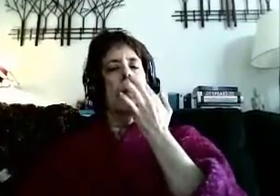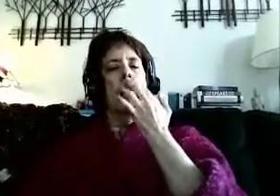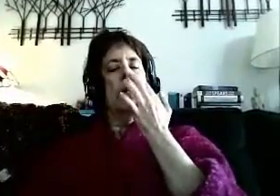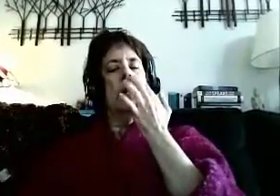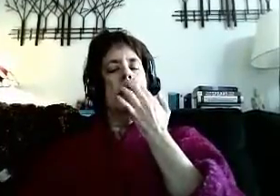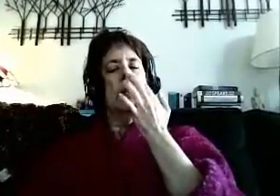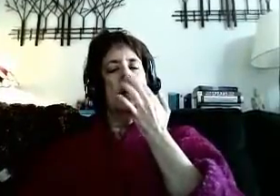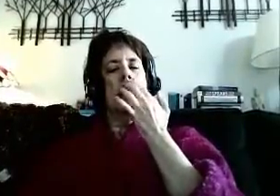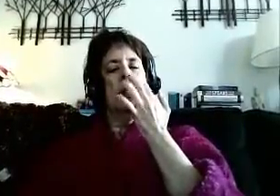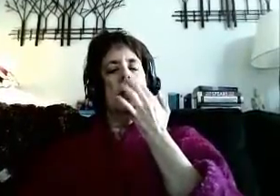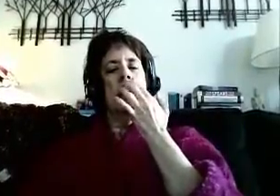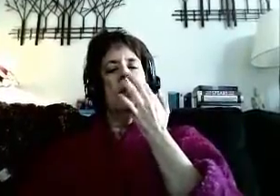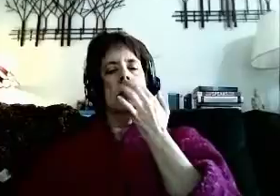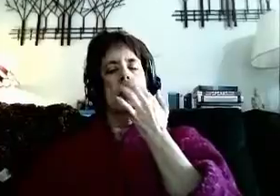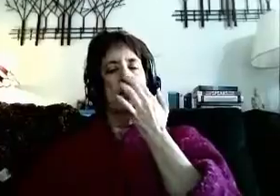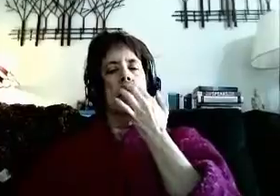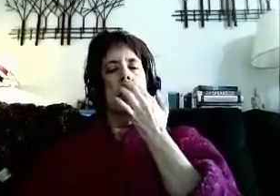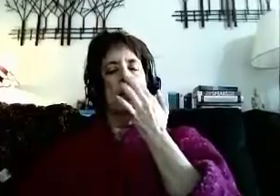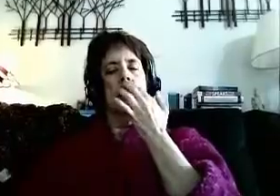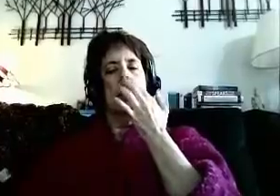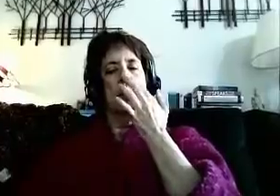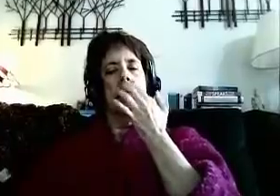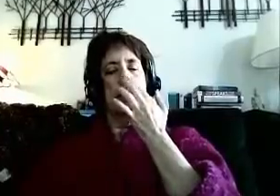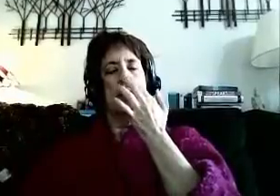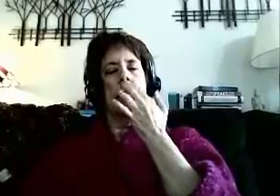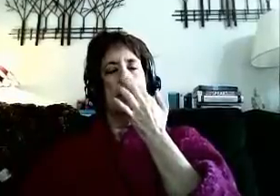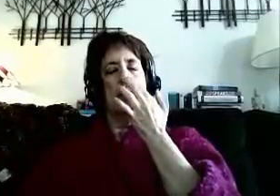When did this ability to heal so quickly and completely appear?